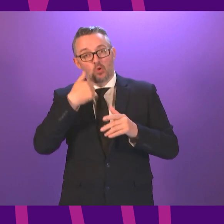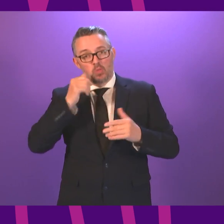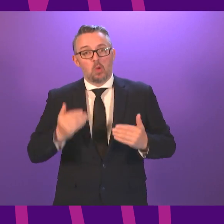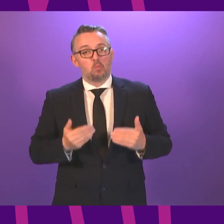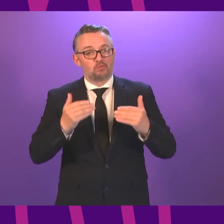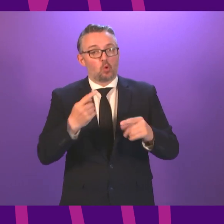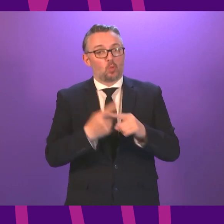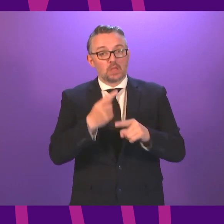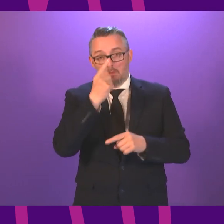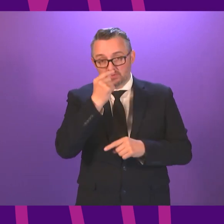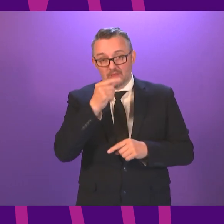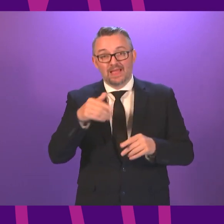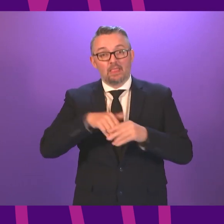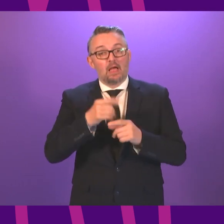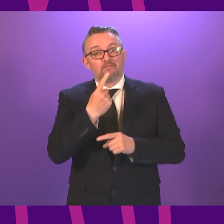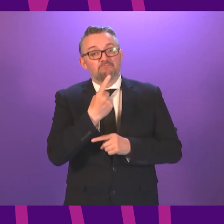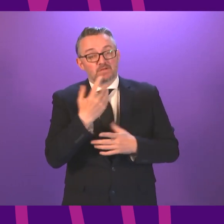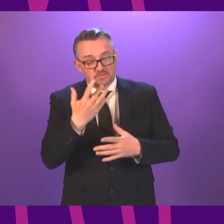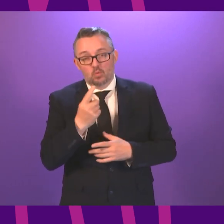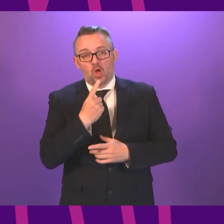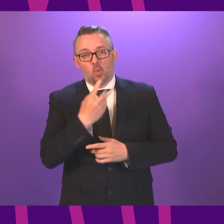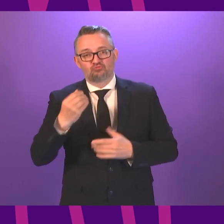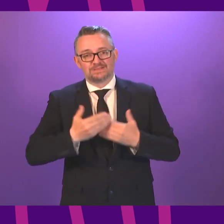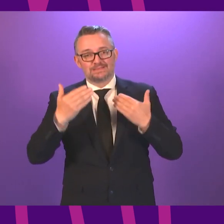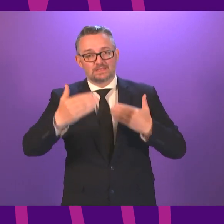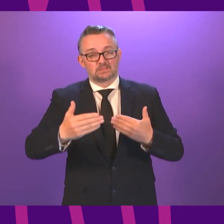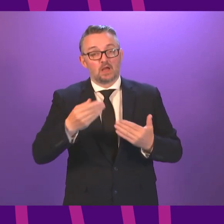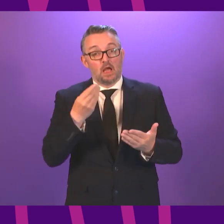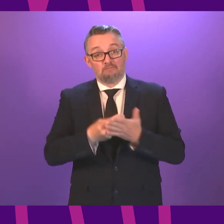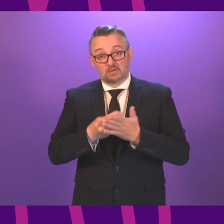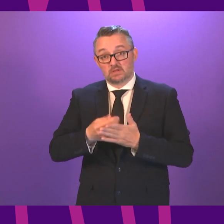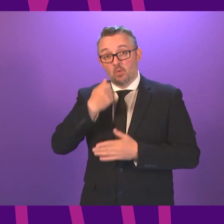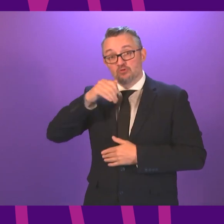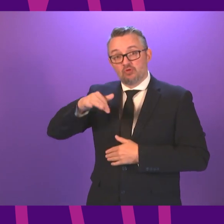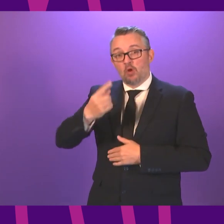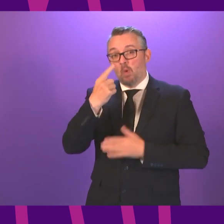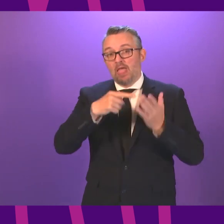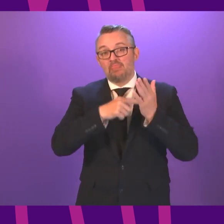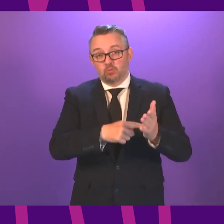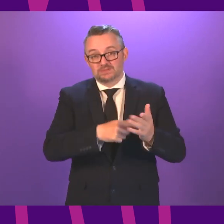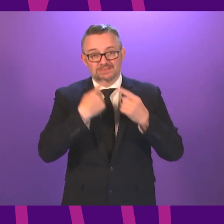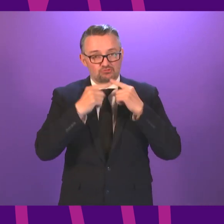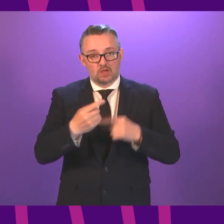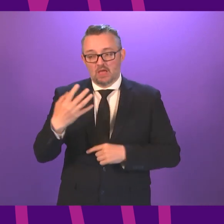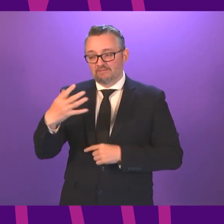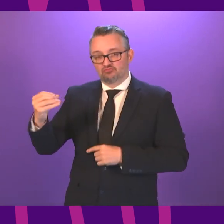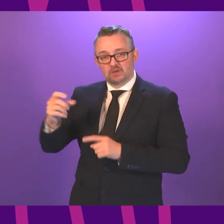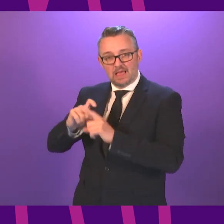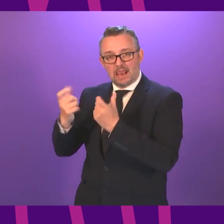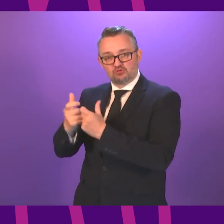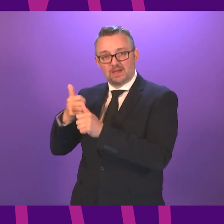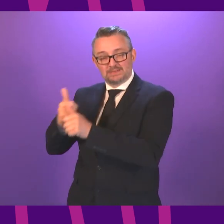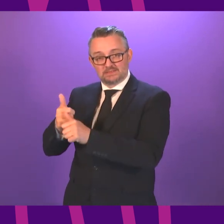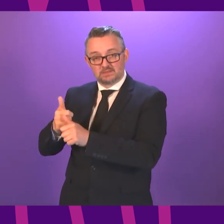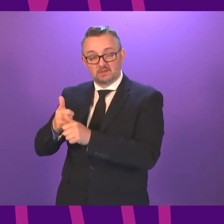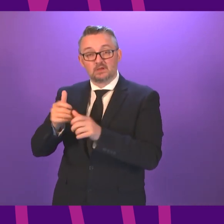as quickly as possible in our first hundred days we will make the funding available for 1,000 teachers and 500 classroom assistants more